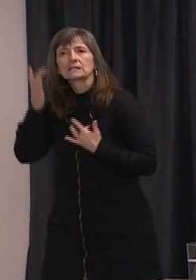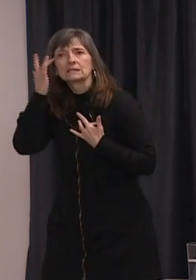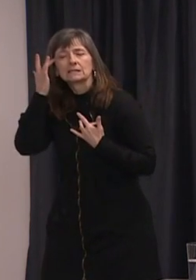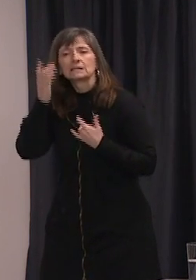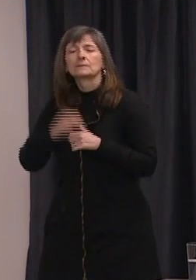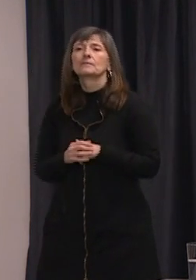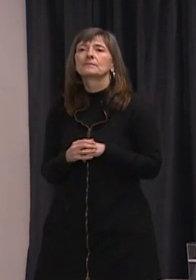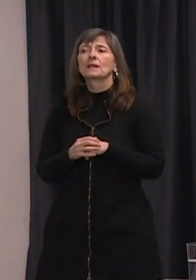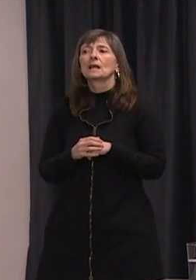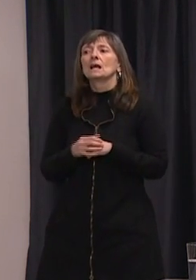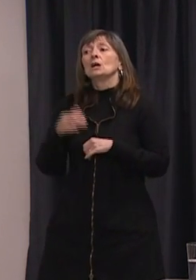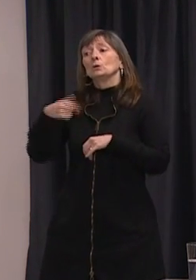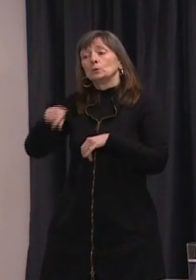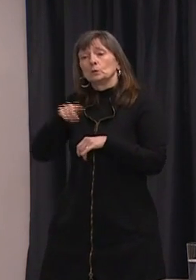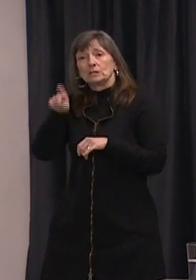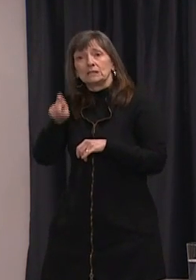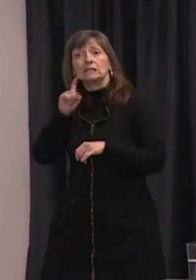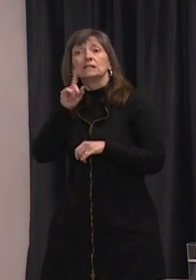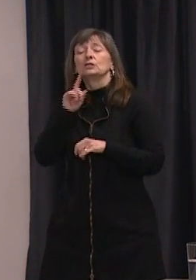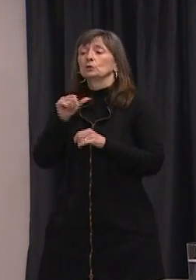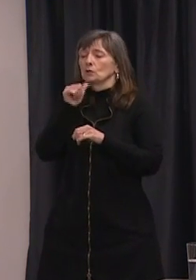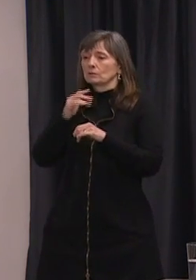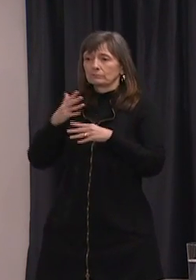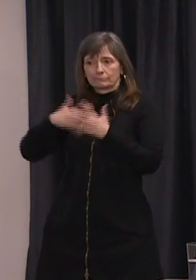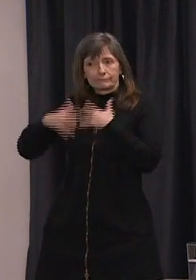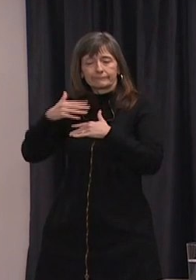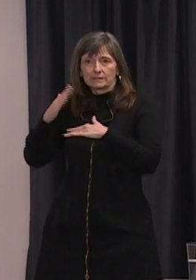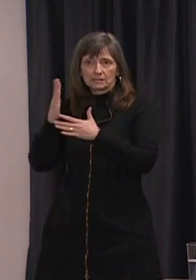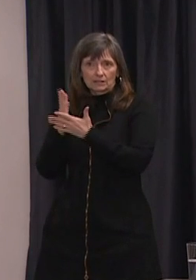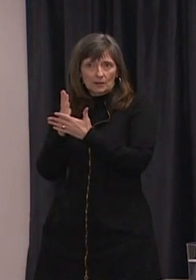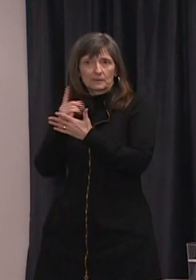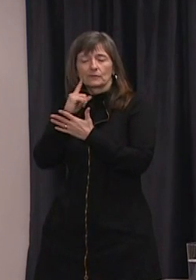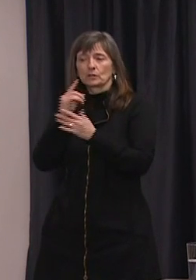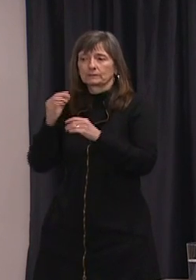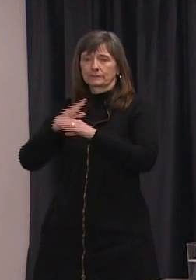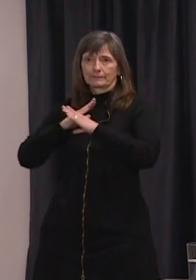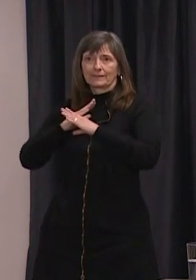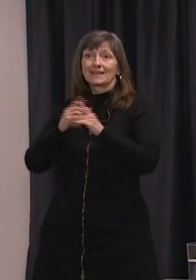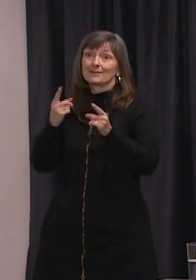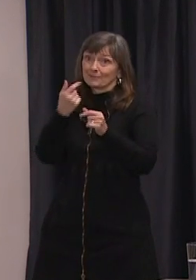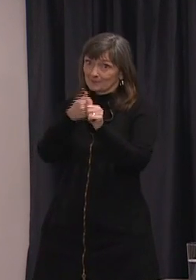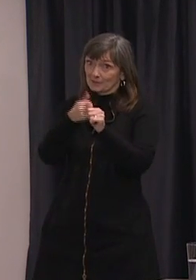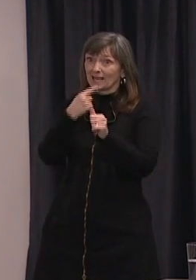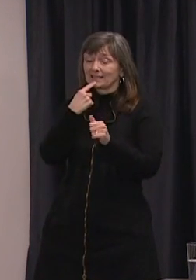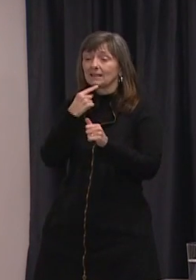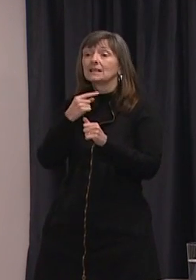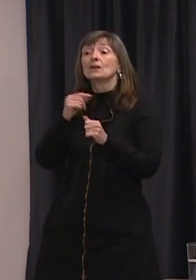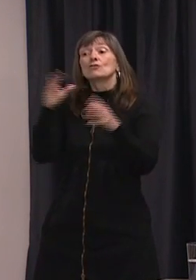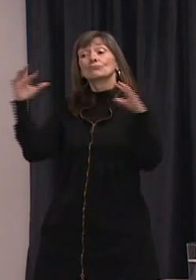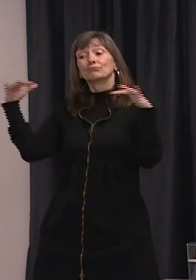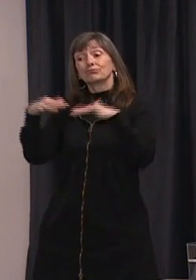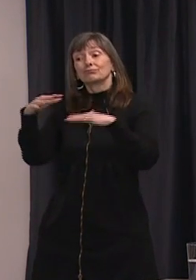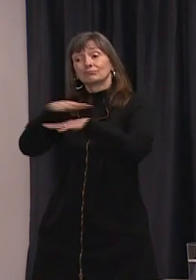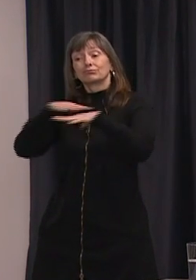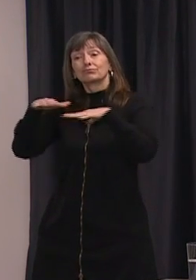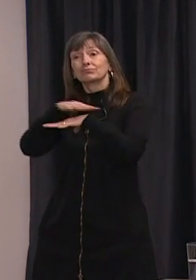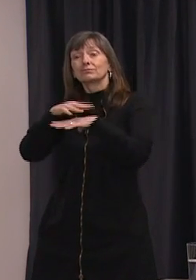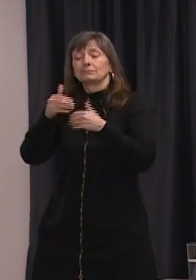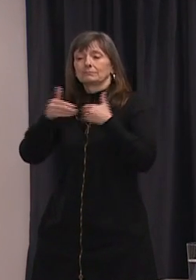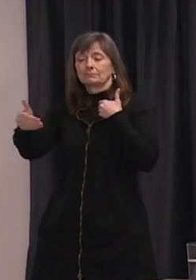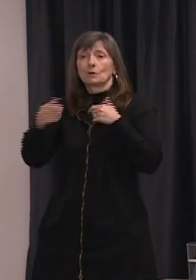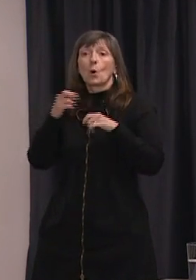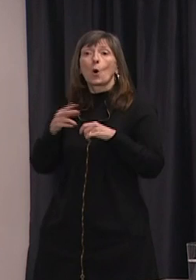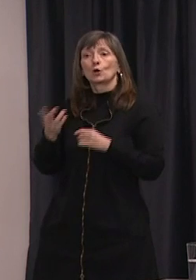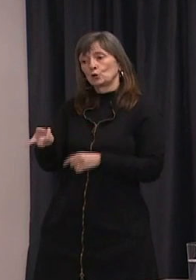contain the spread of a highly contagious virus. For example, I have asked that you to avoid crowds and maintain a two-arms length